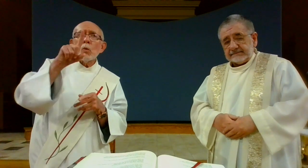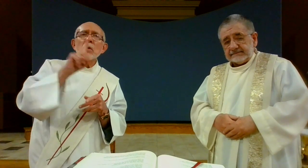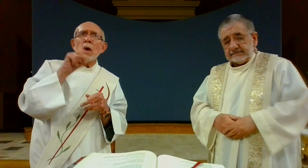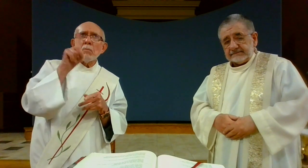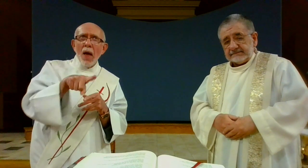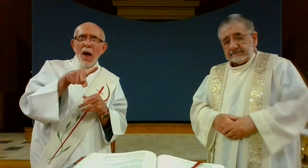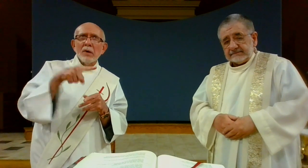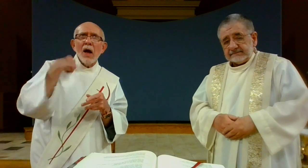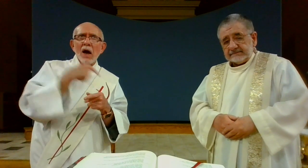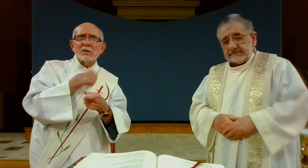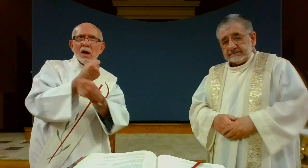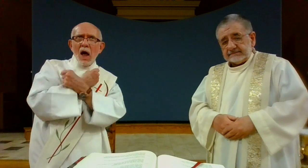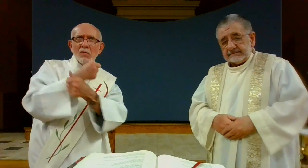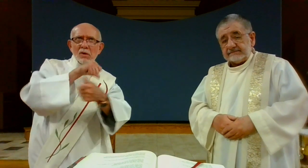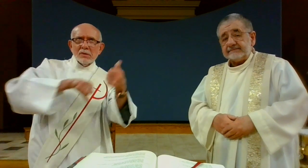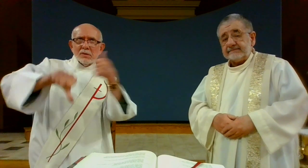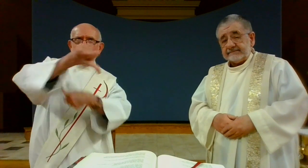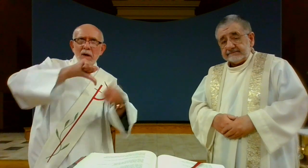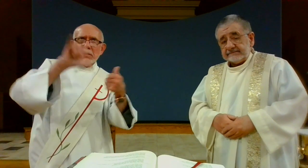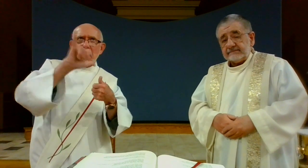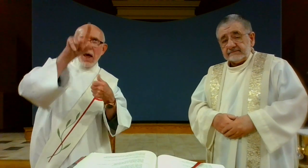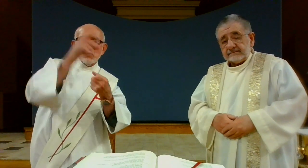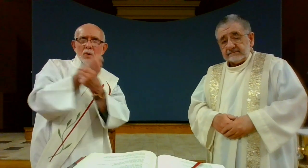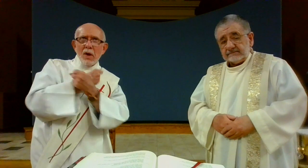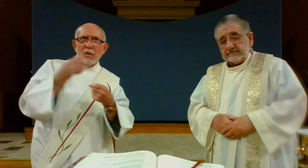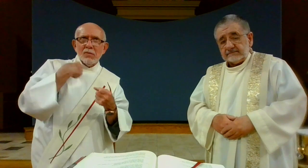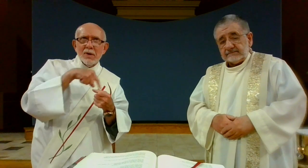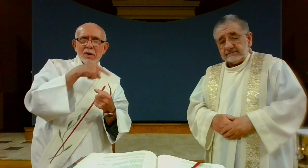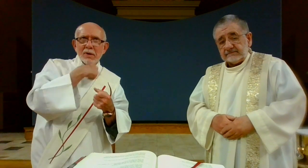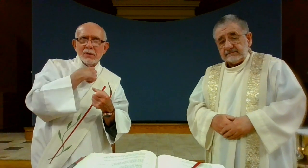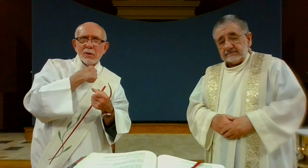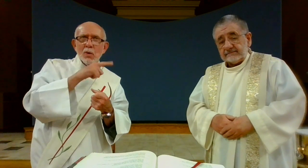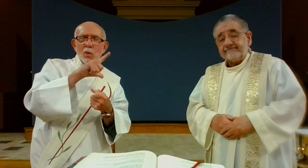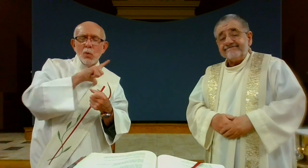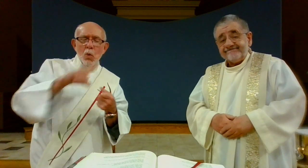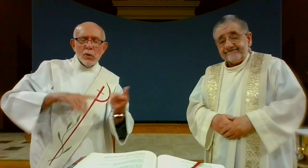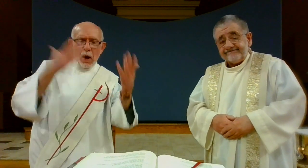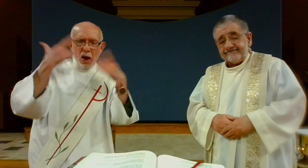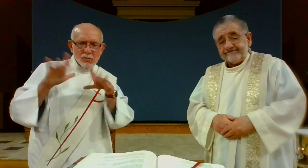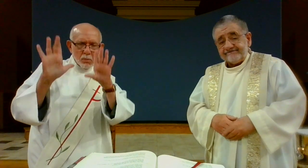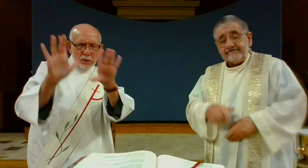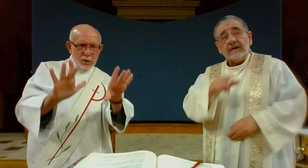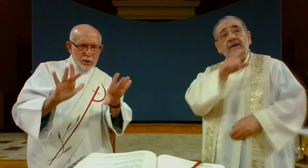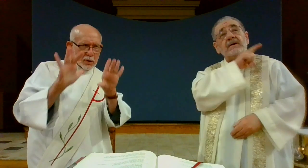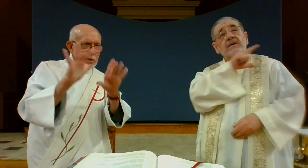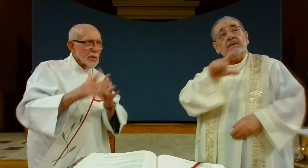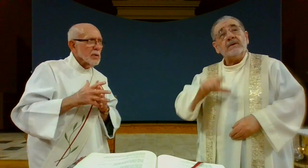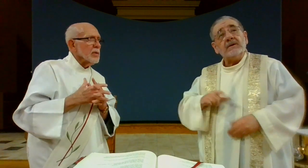Lord, you command us to love each other as you love us. Lord, have mercy.